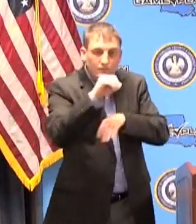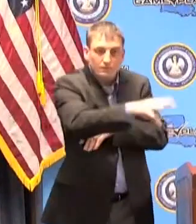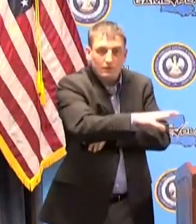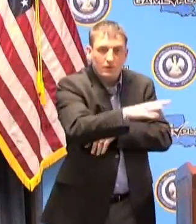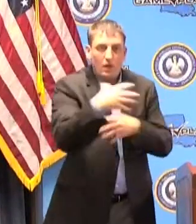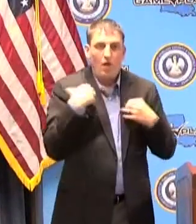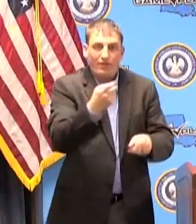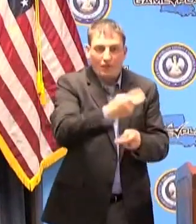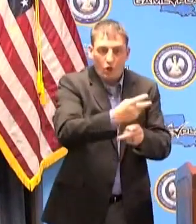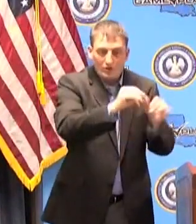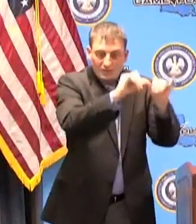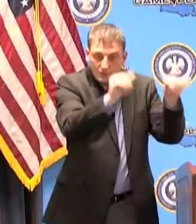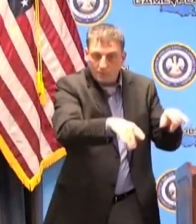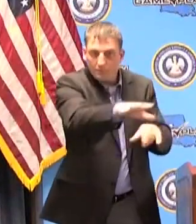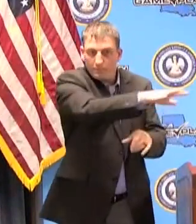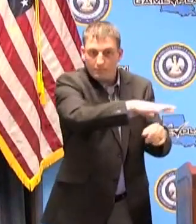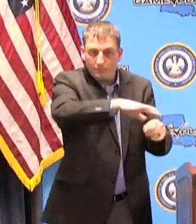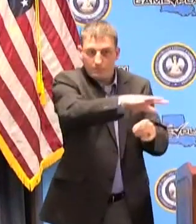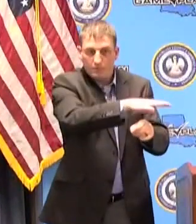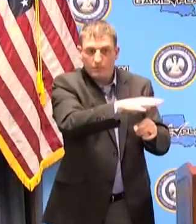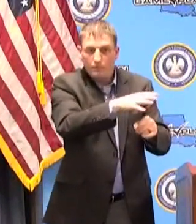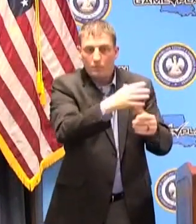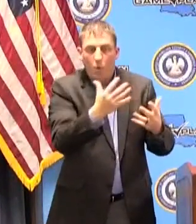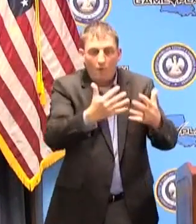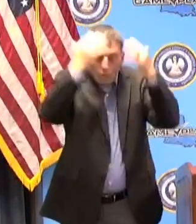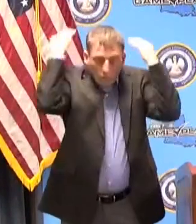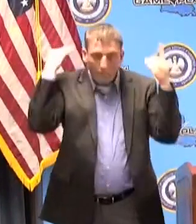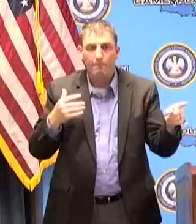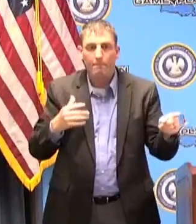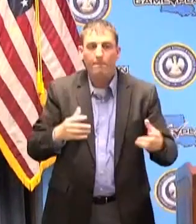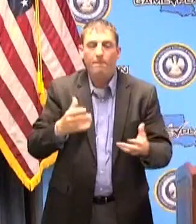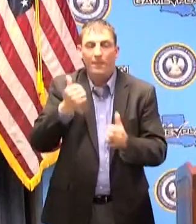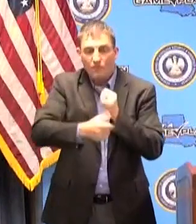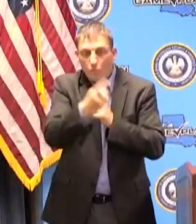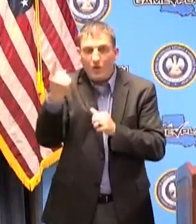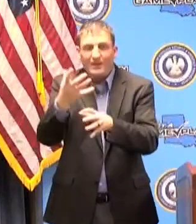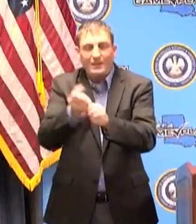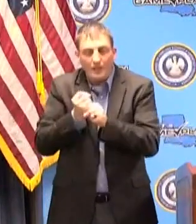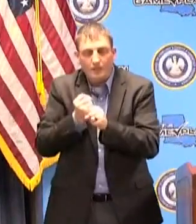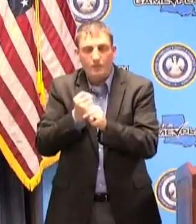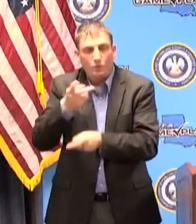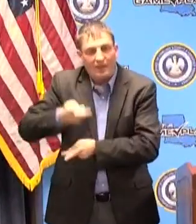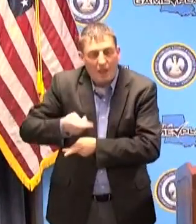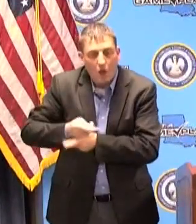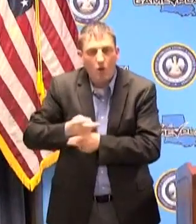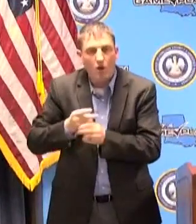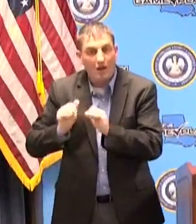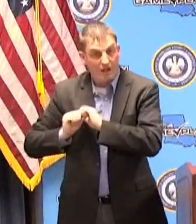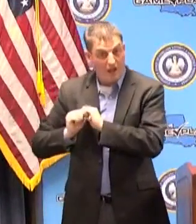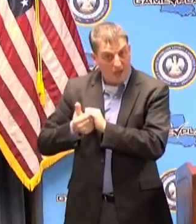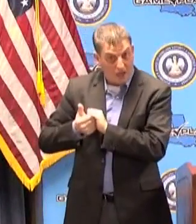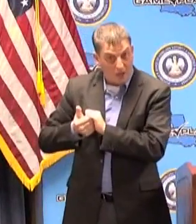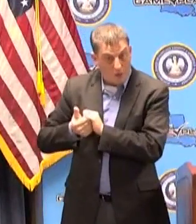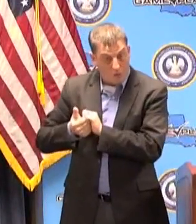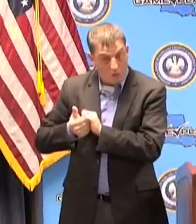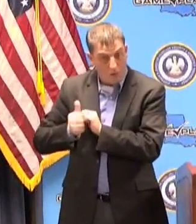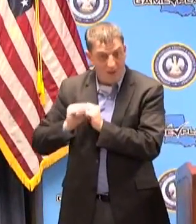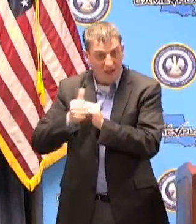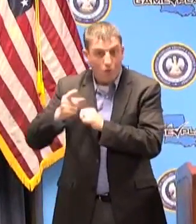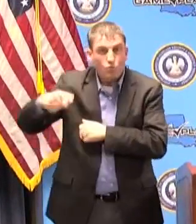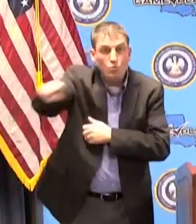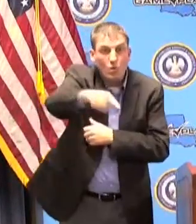allow everyone to receive the care that we expect how do you do that how do you help us flatten the curve